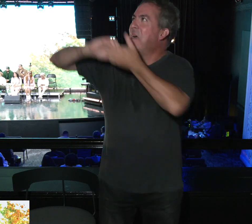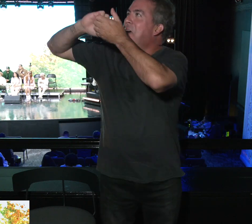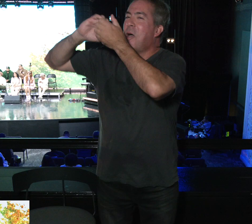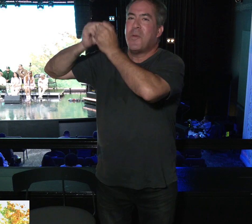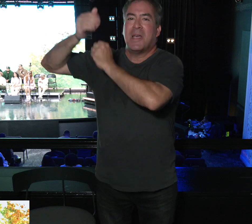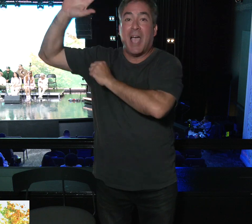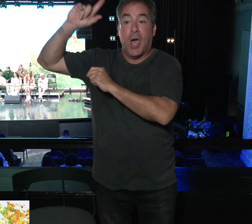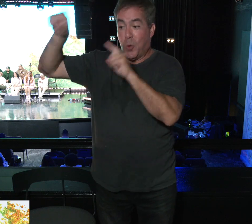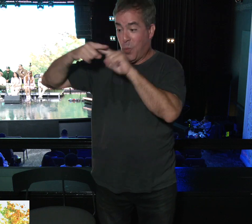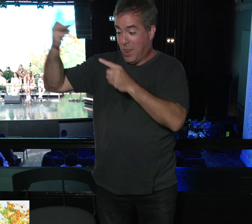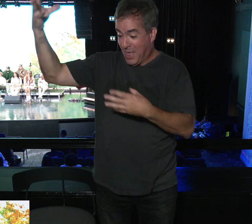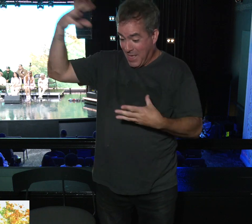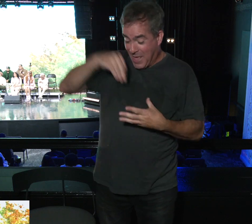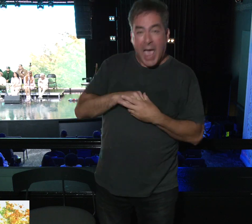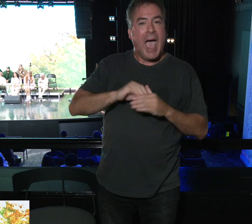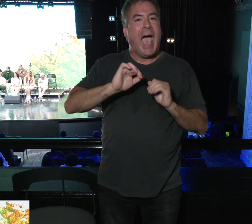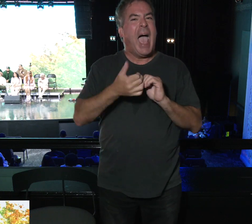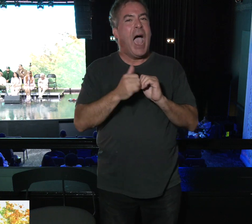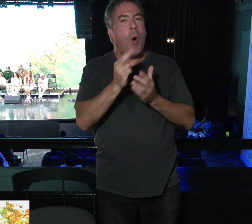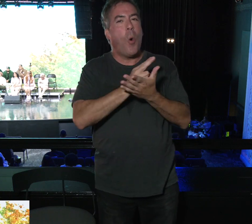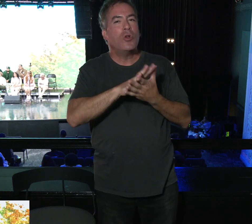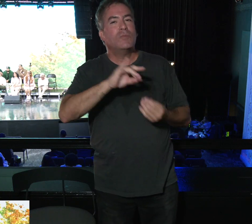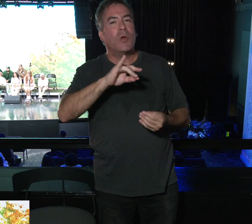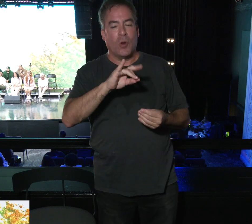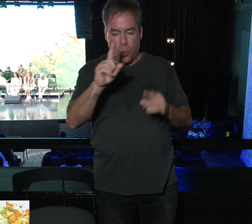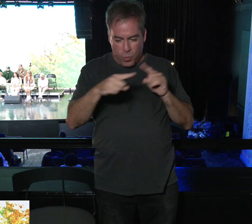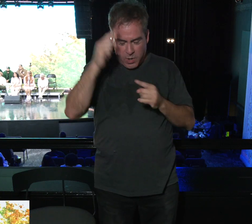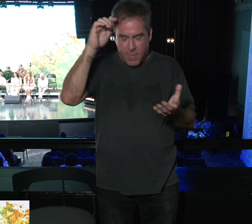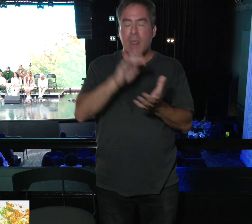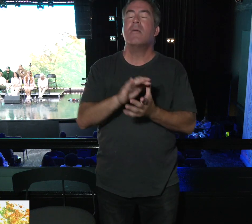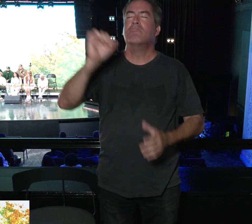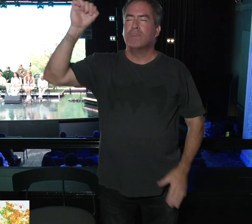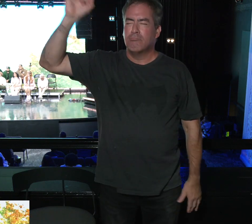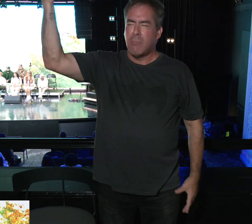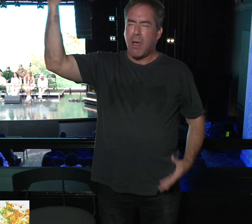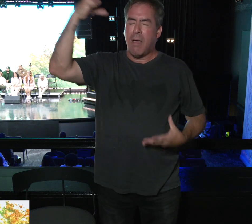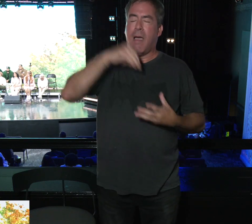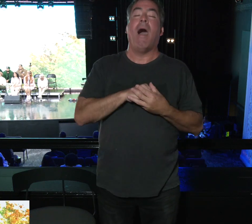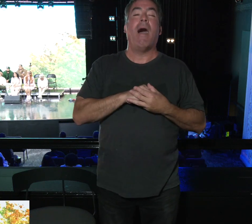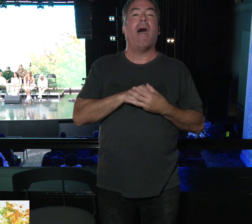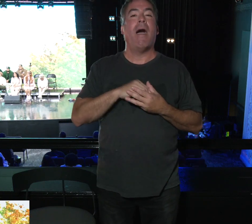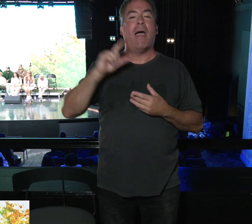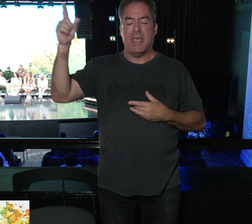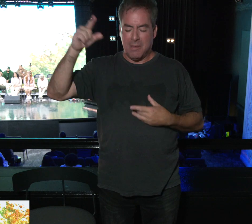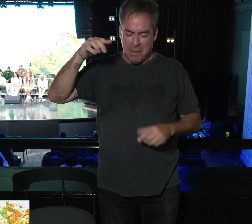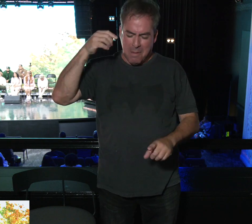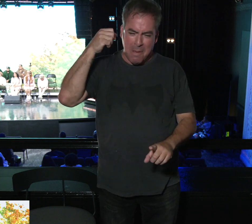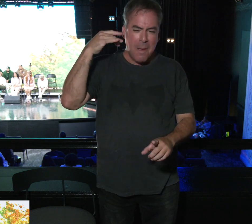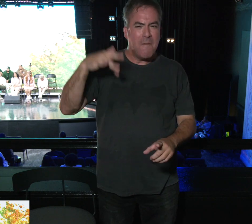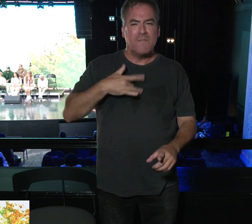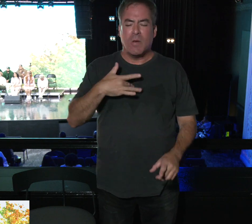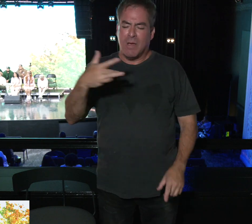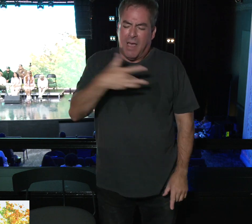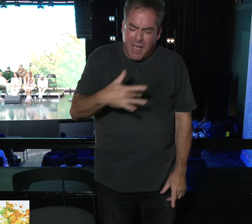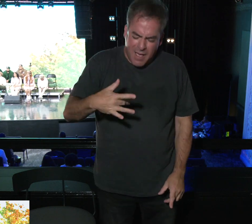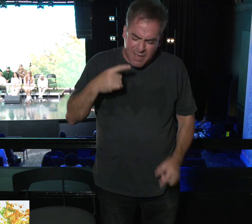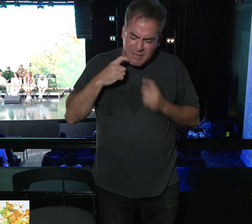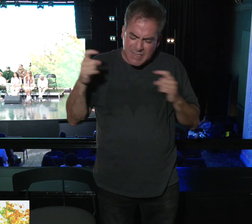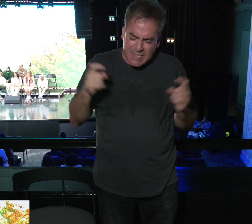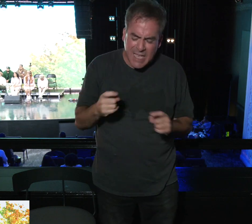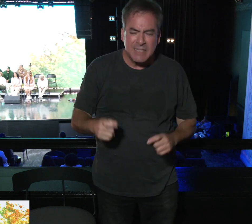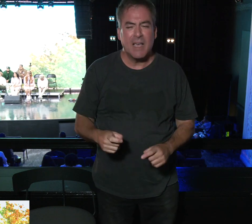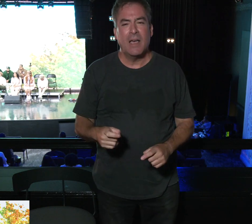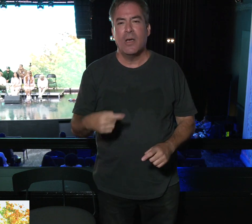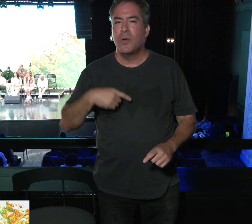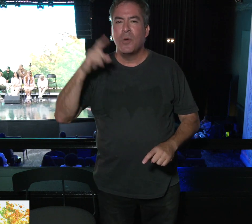when do you get him? When you believe. This is our first mutual encounter with the Holy Spirit. He convicts us of our sin. shows us that none of us can